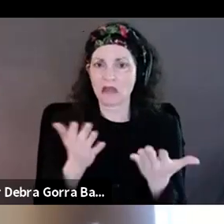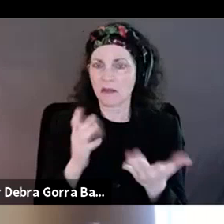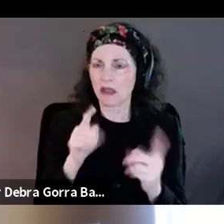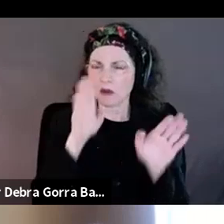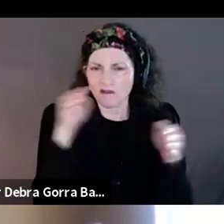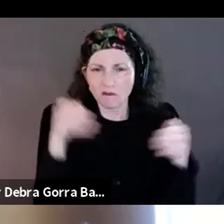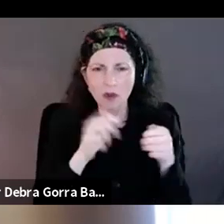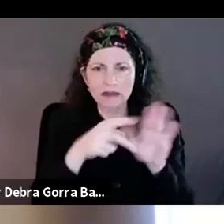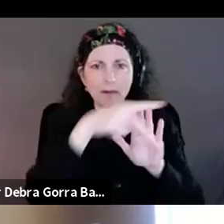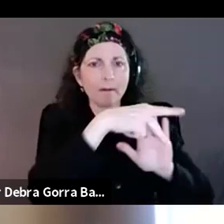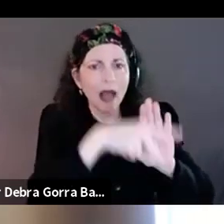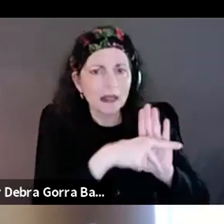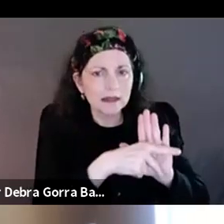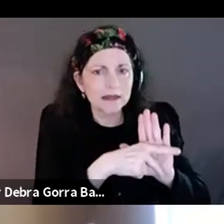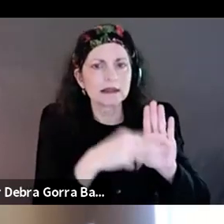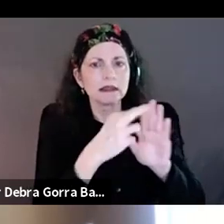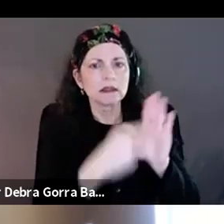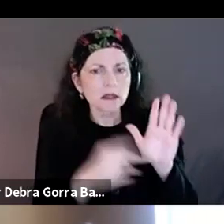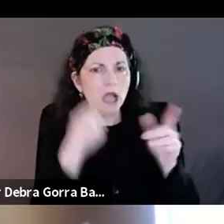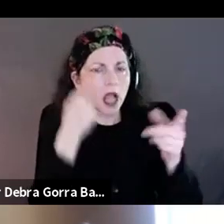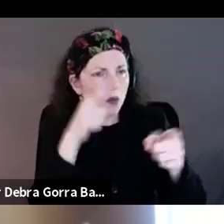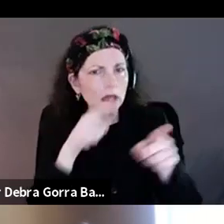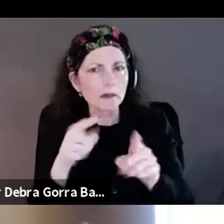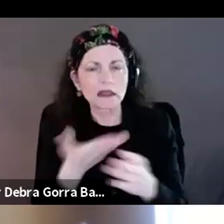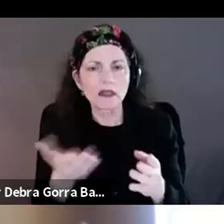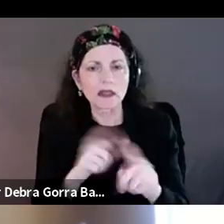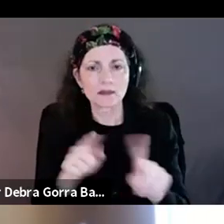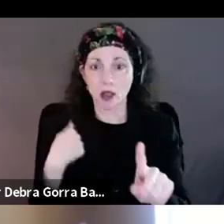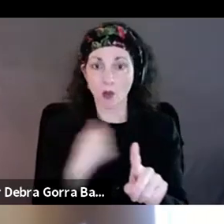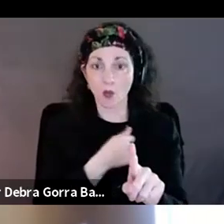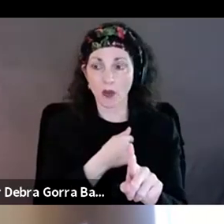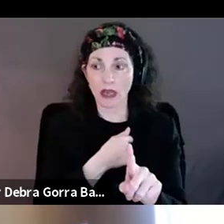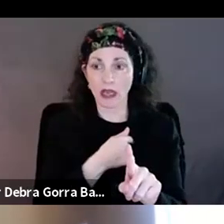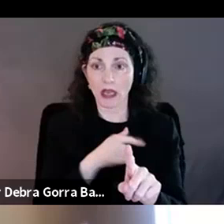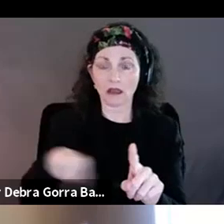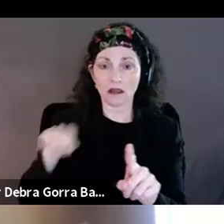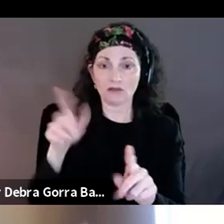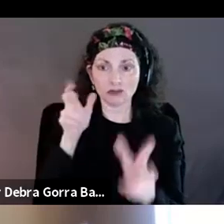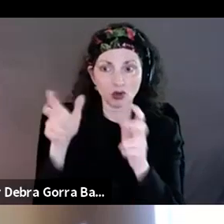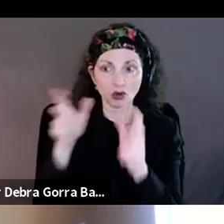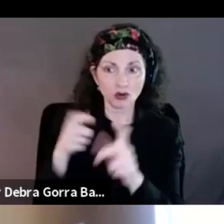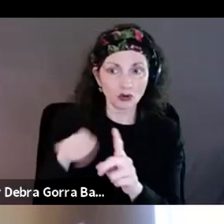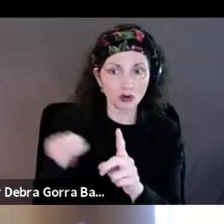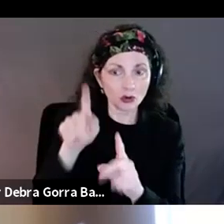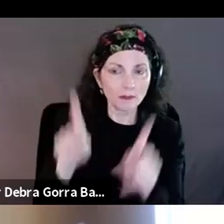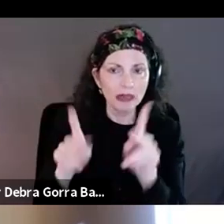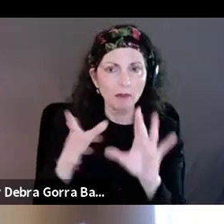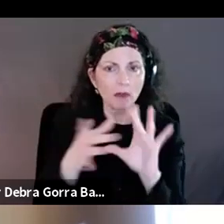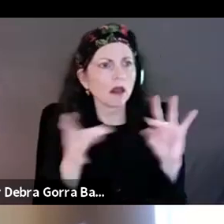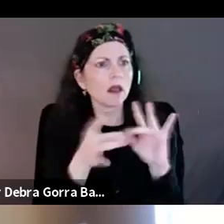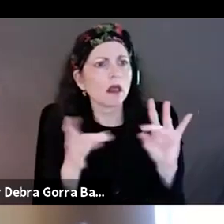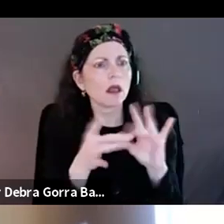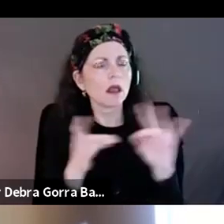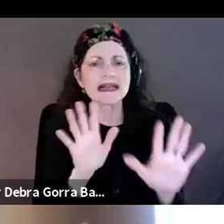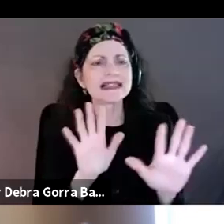know, or agreements or things like that. And what we heard back from people was that actually the maybe the